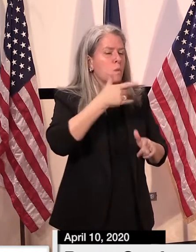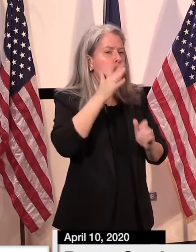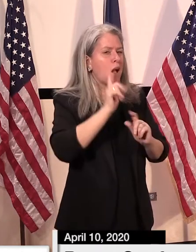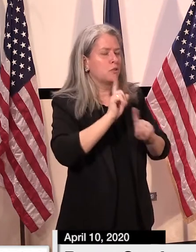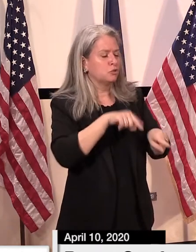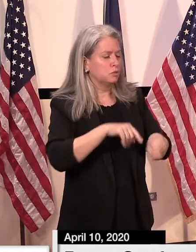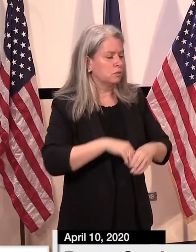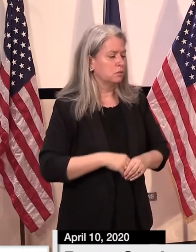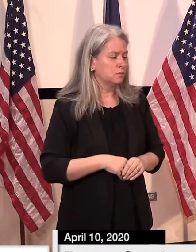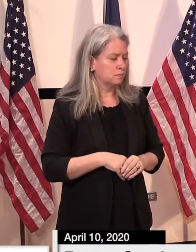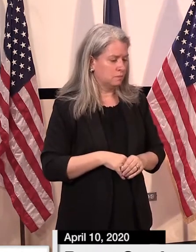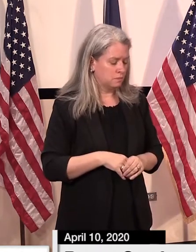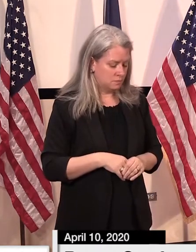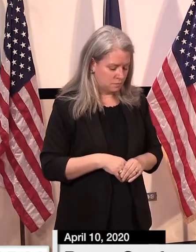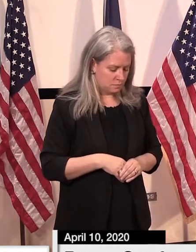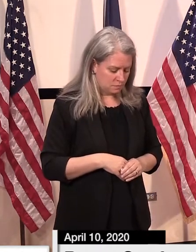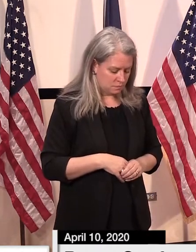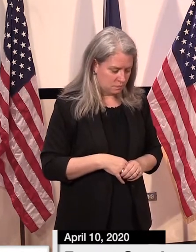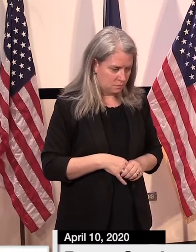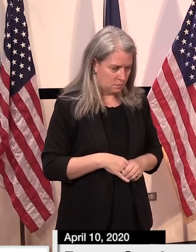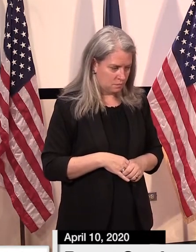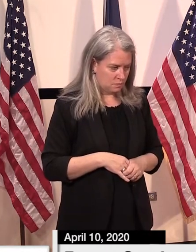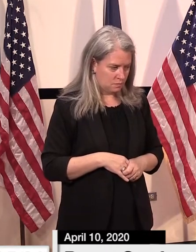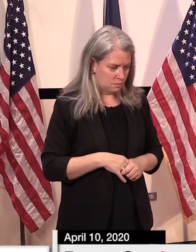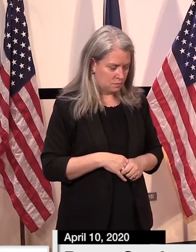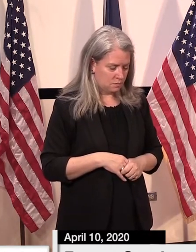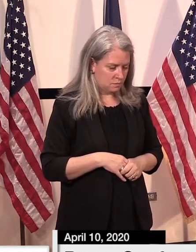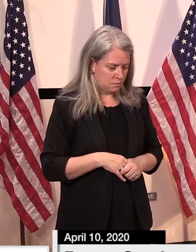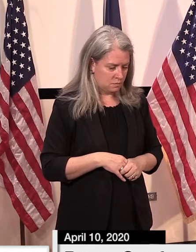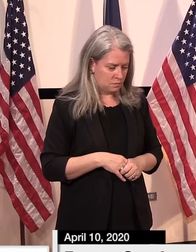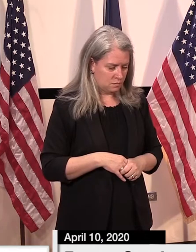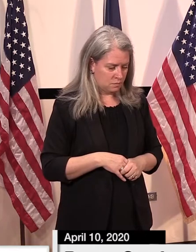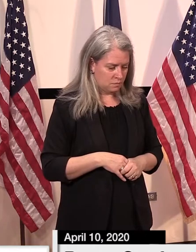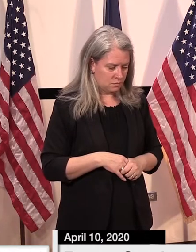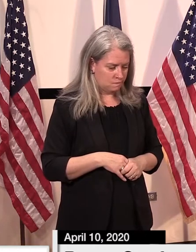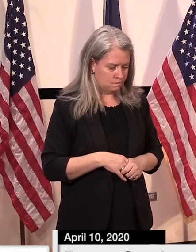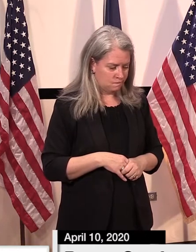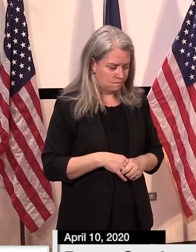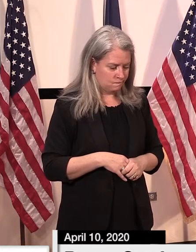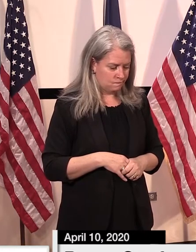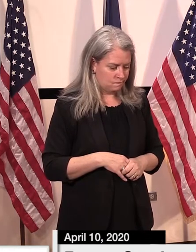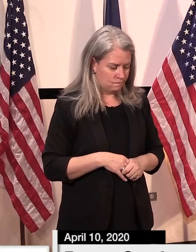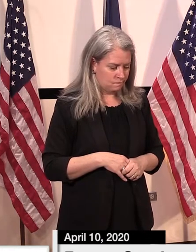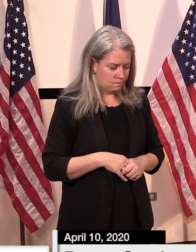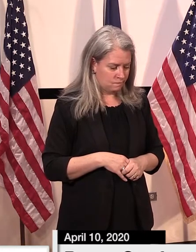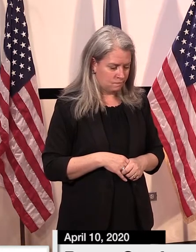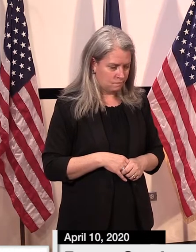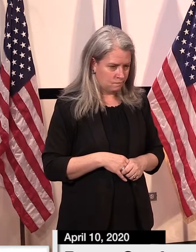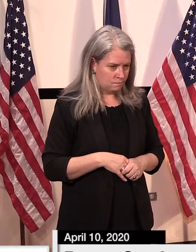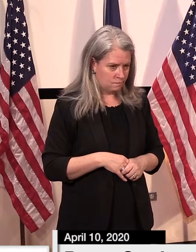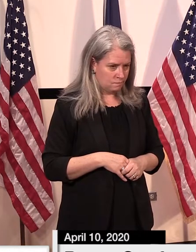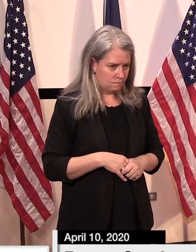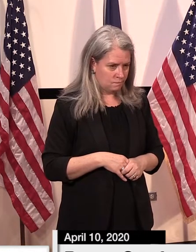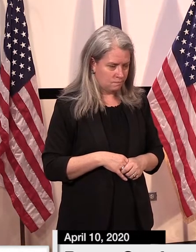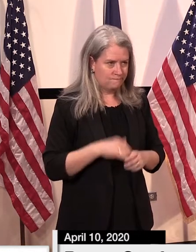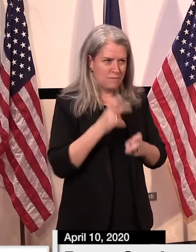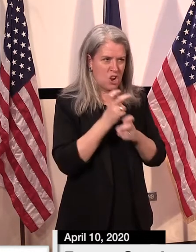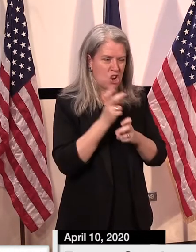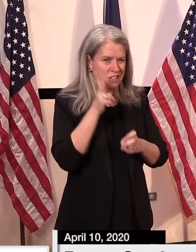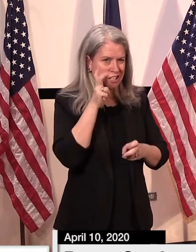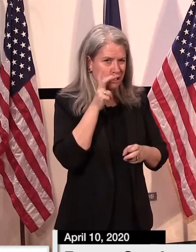Thank you, Governor. I am on the line. So, for state employees